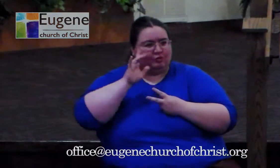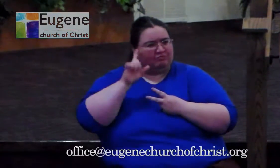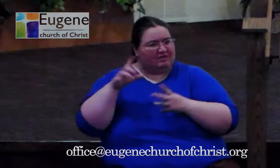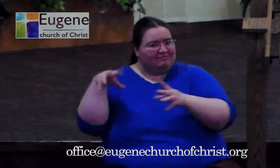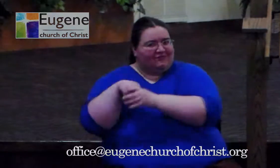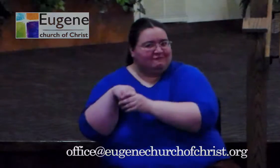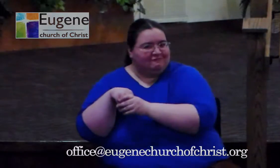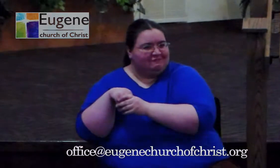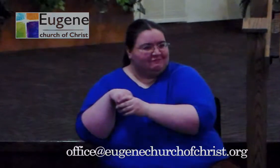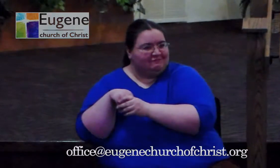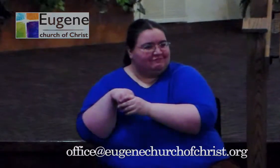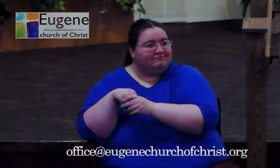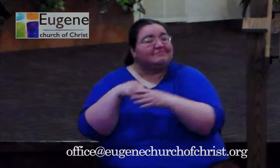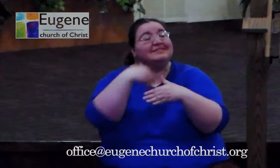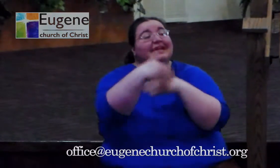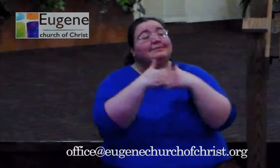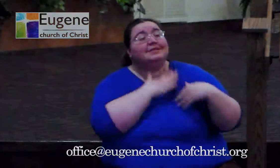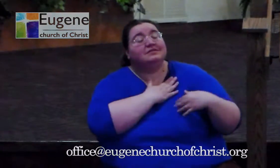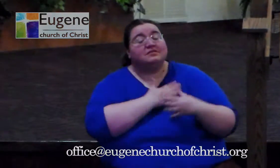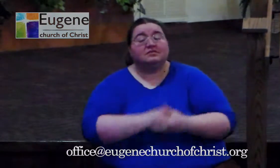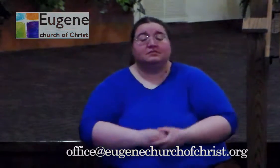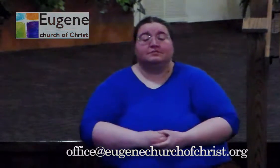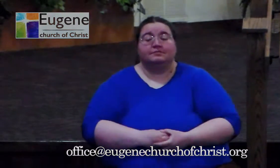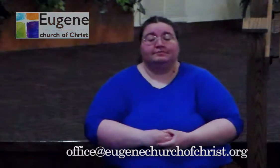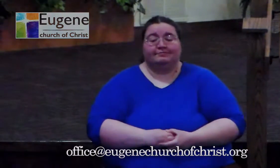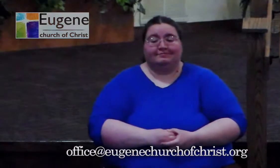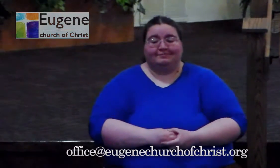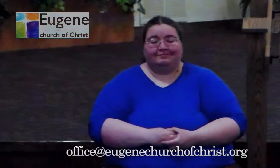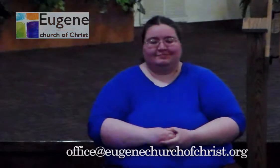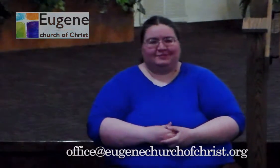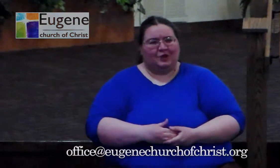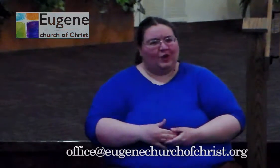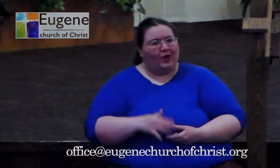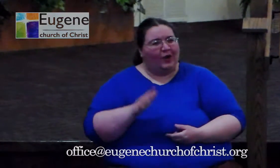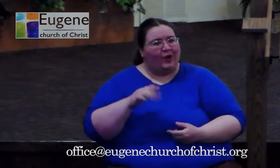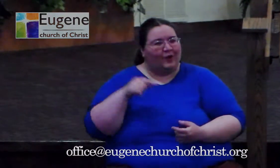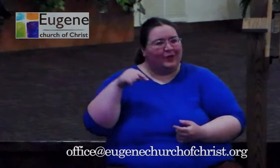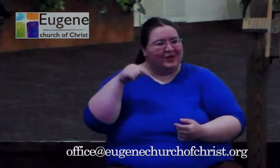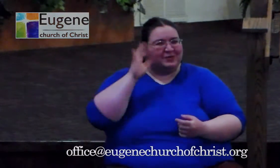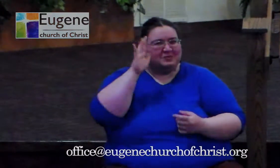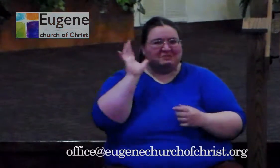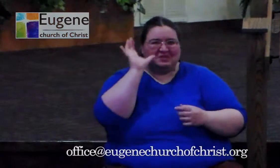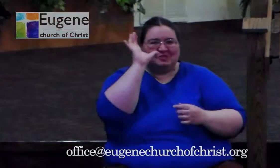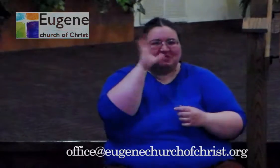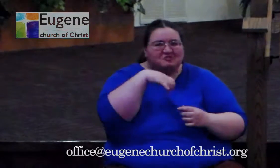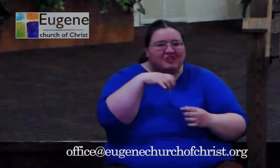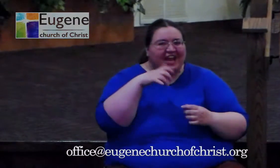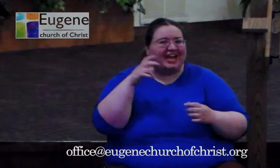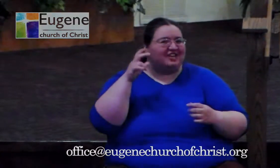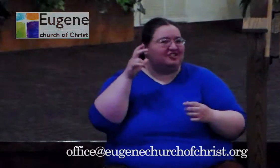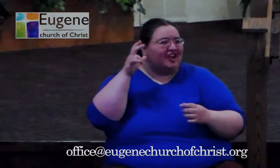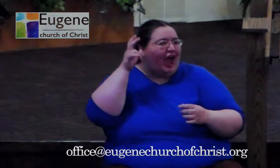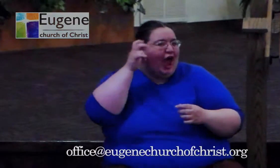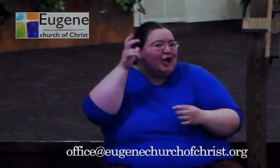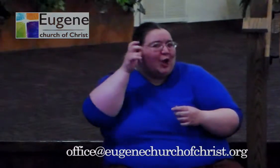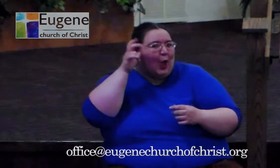David, next slide. This is going to be the strangest audio for anybody who listens online, by the way. All the next sliding. All right.